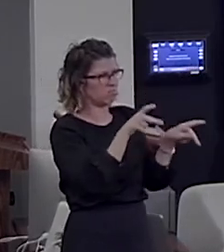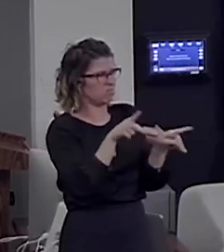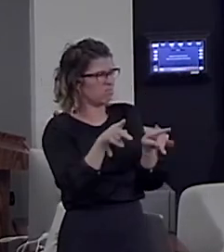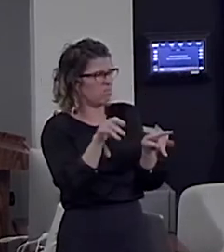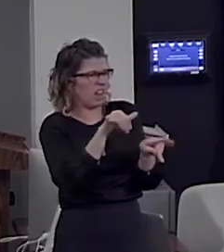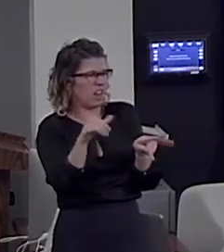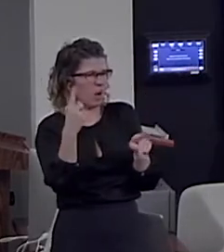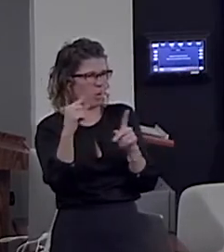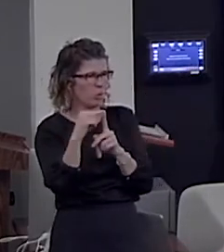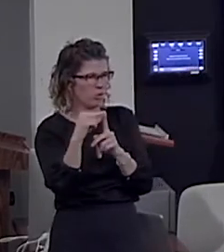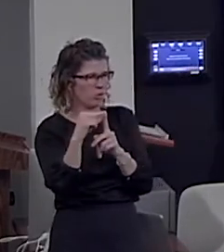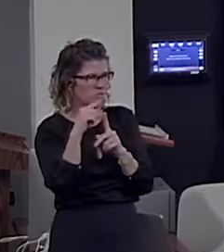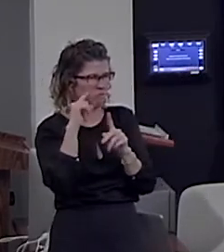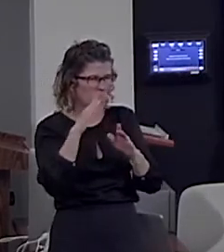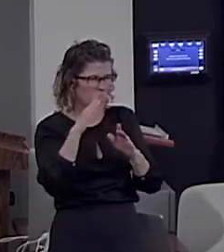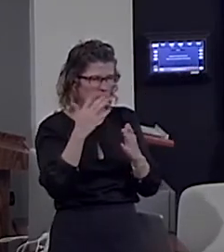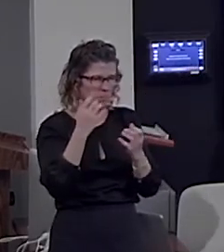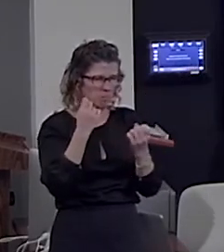I hope you get the idea.